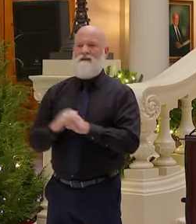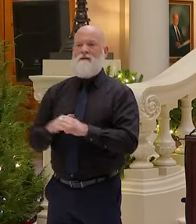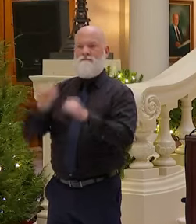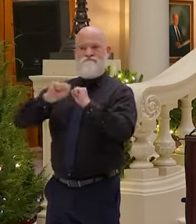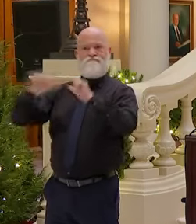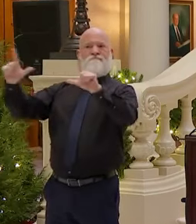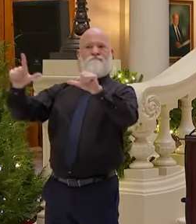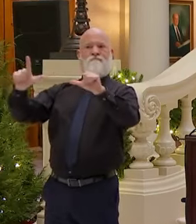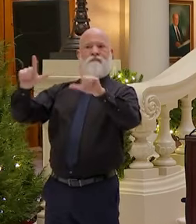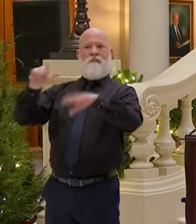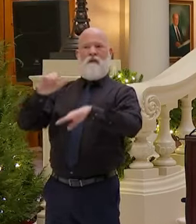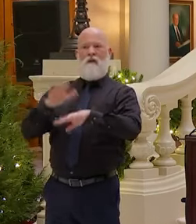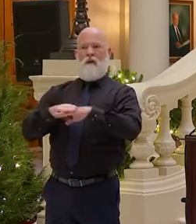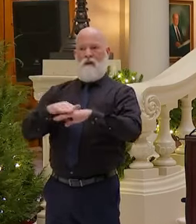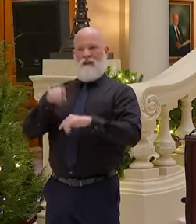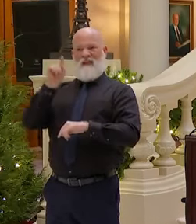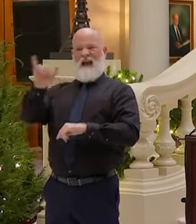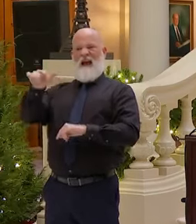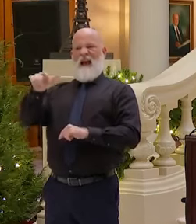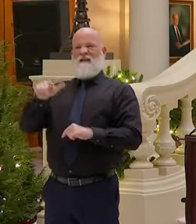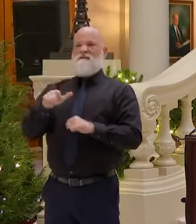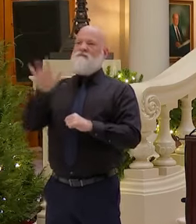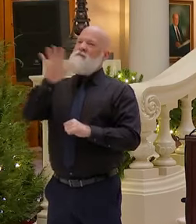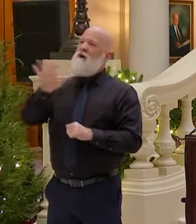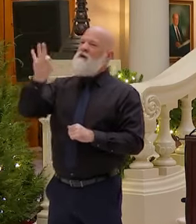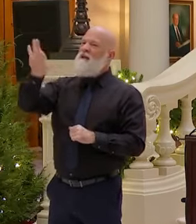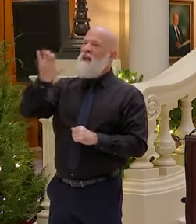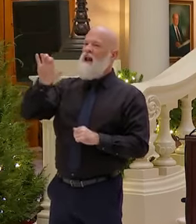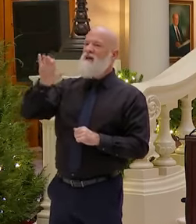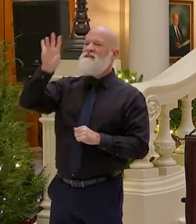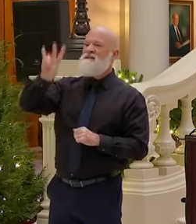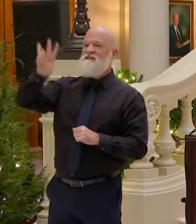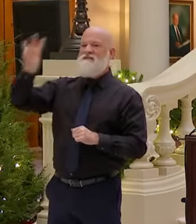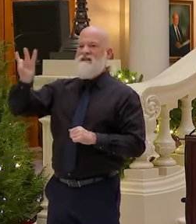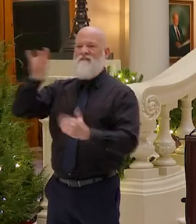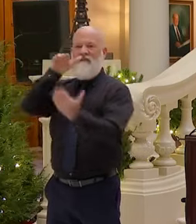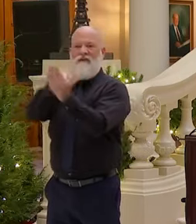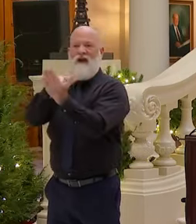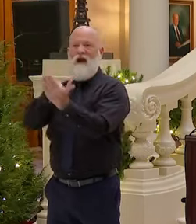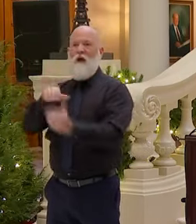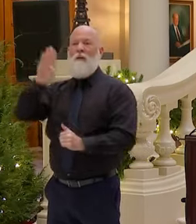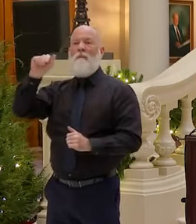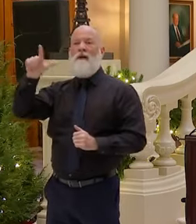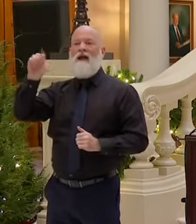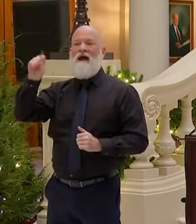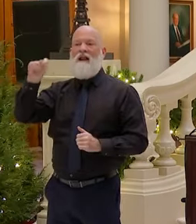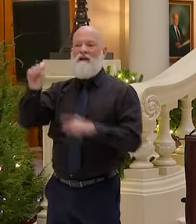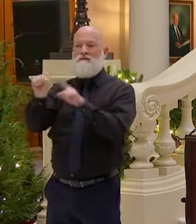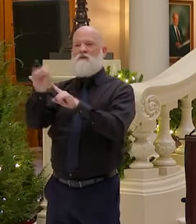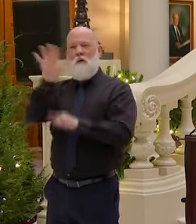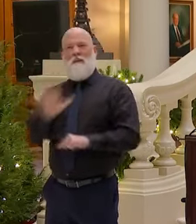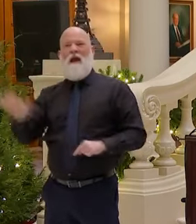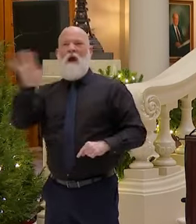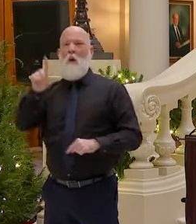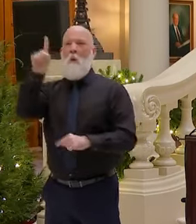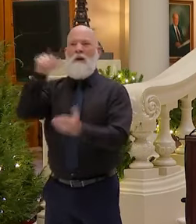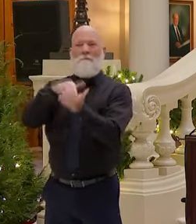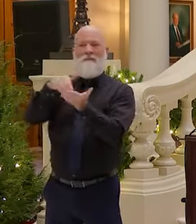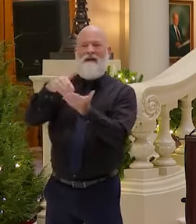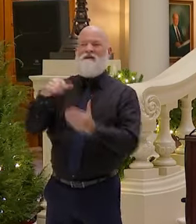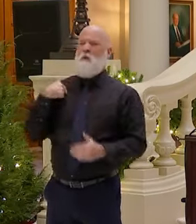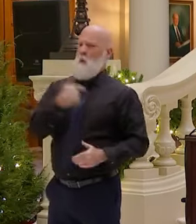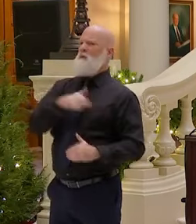That's a total of 977,493 ballots, so we're approaching a million. We expect to be there by the end of the week, obviously,